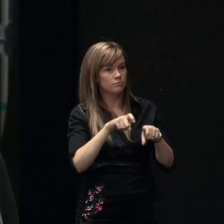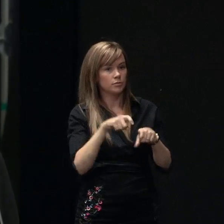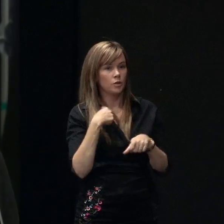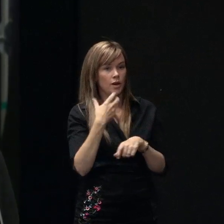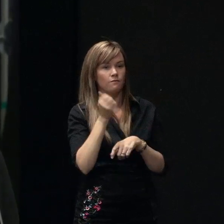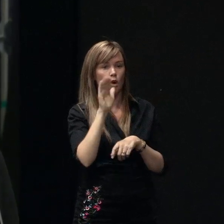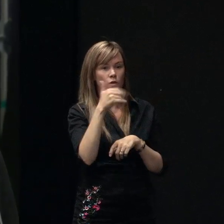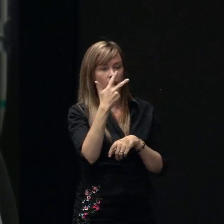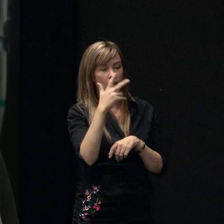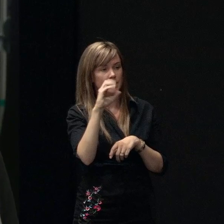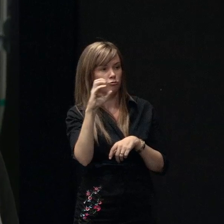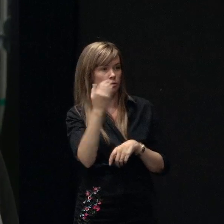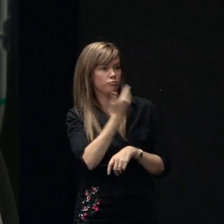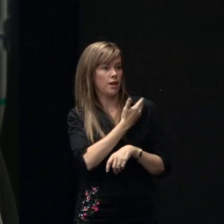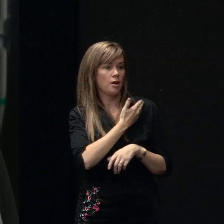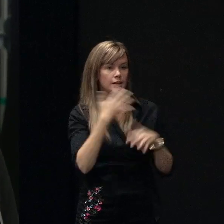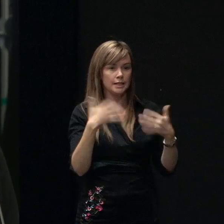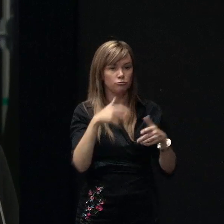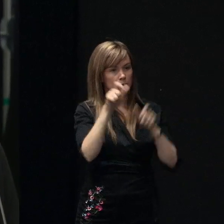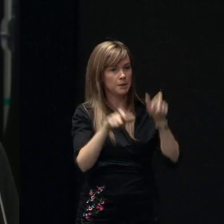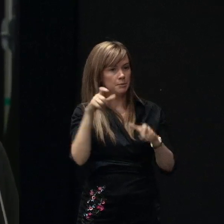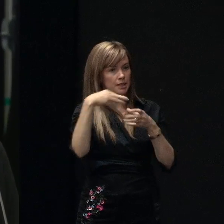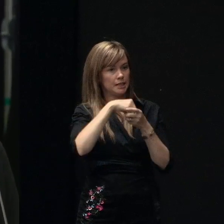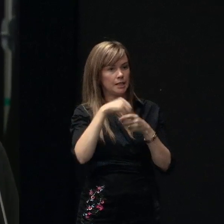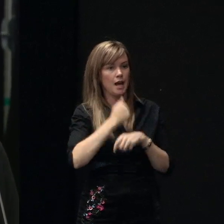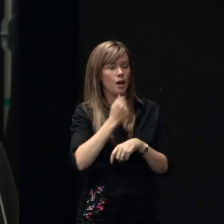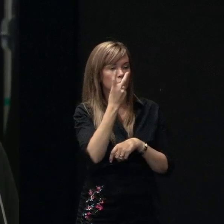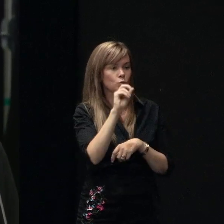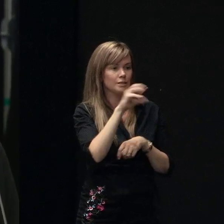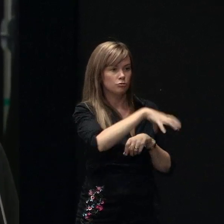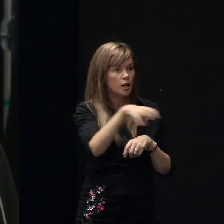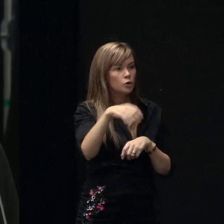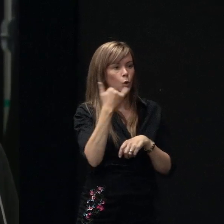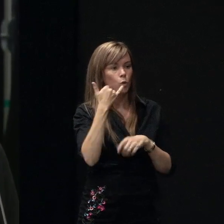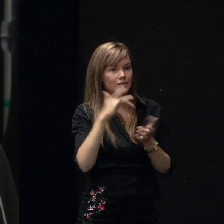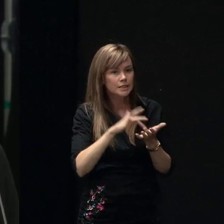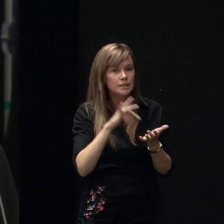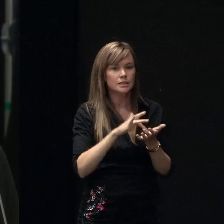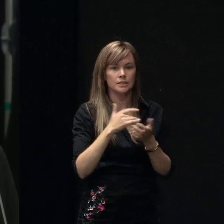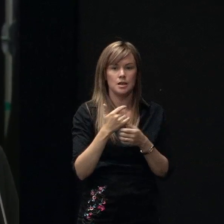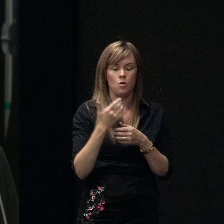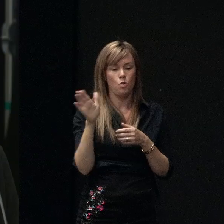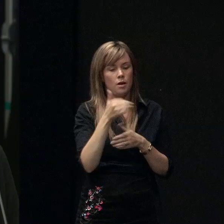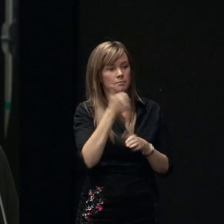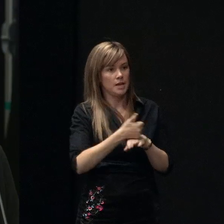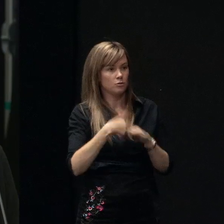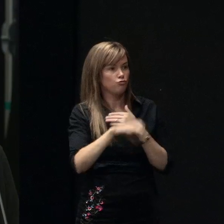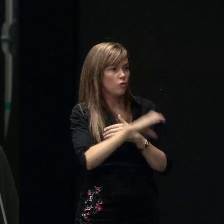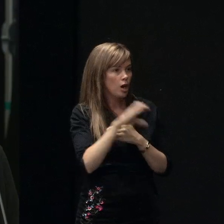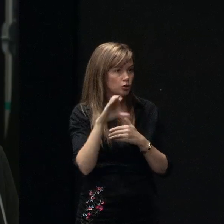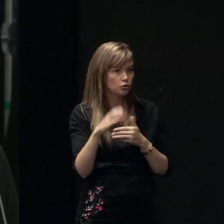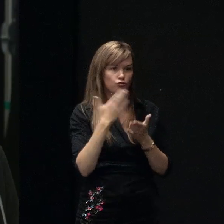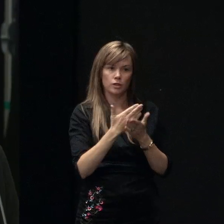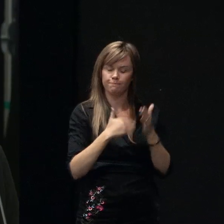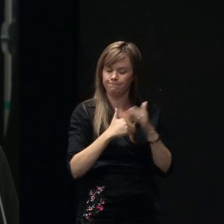800 proud Cantabrians and through our 20 branches call centre a lot of our operations centre are all based in Christchurch we're absolutely committed